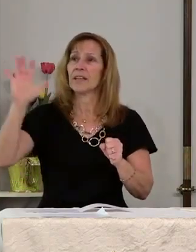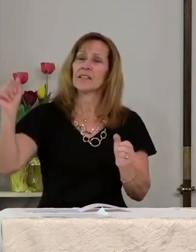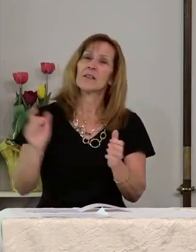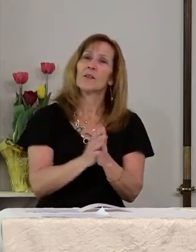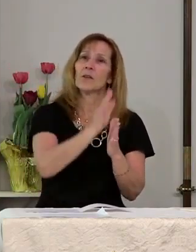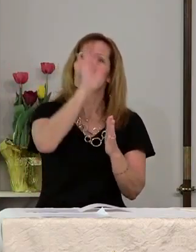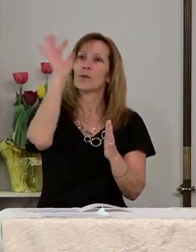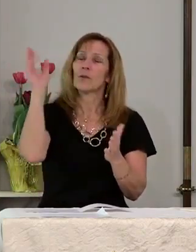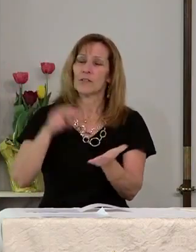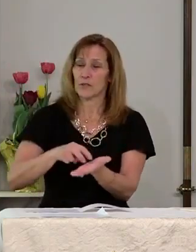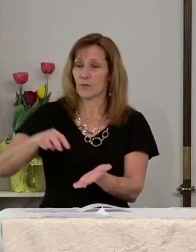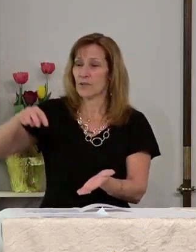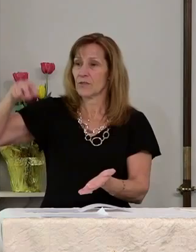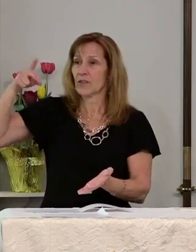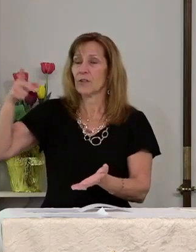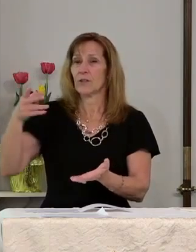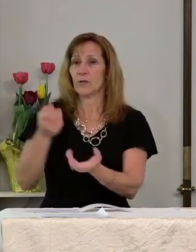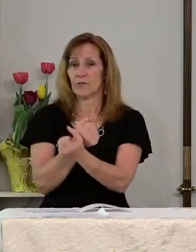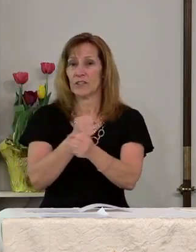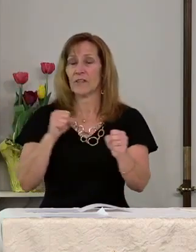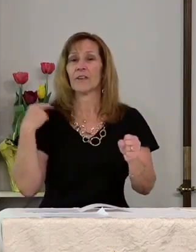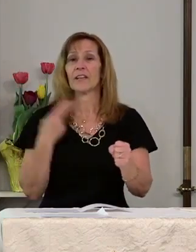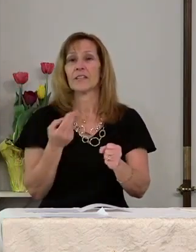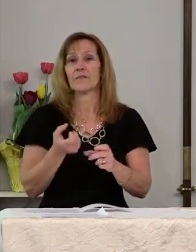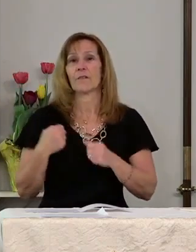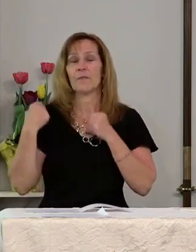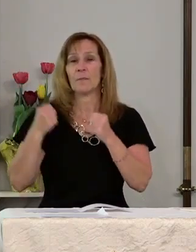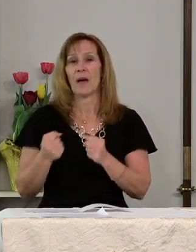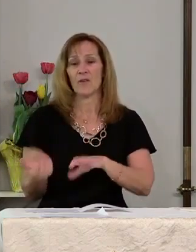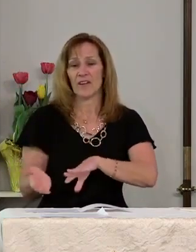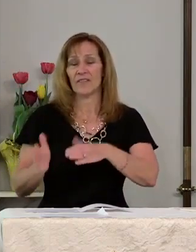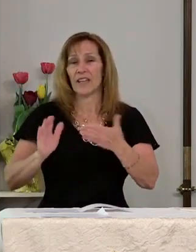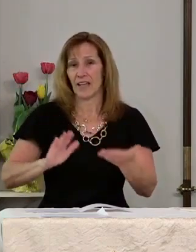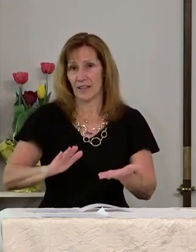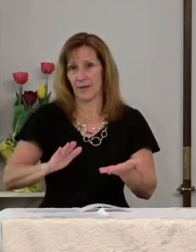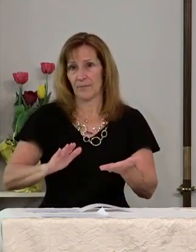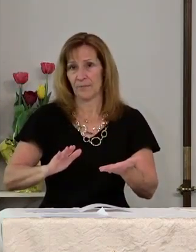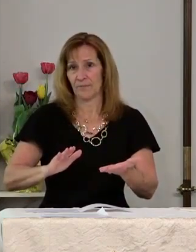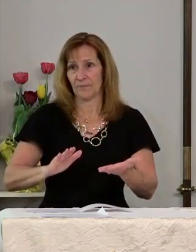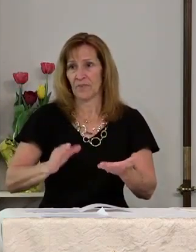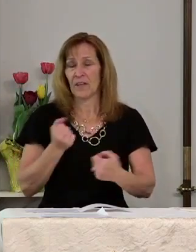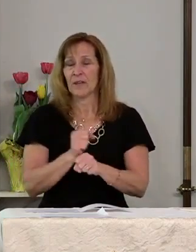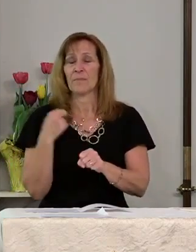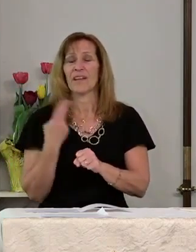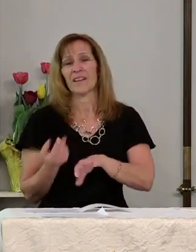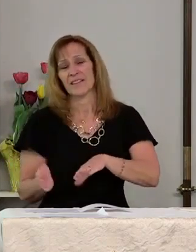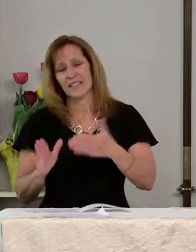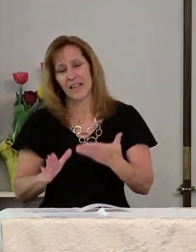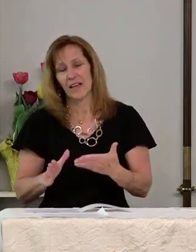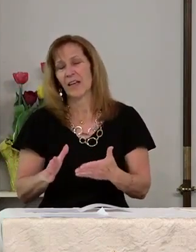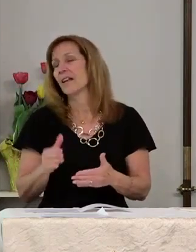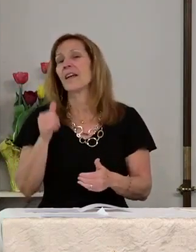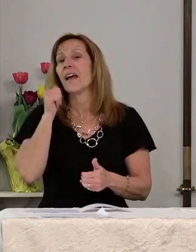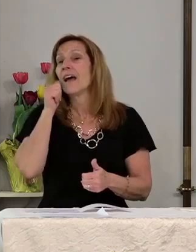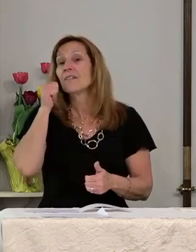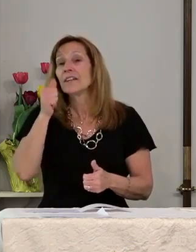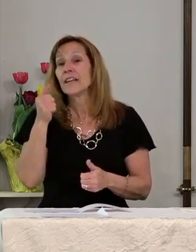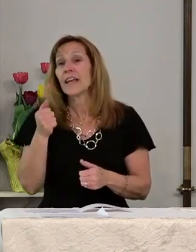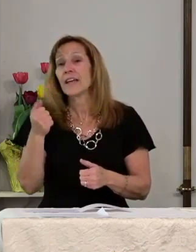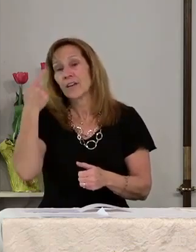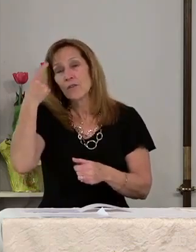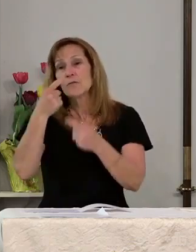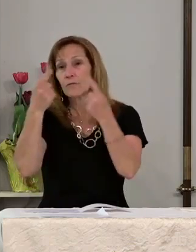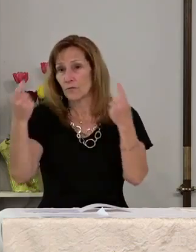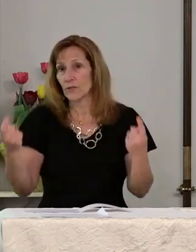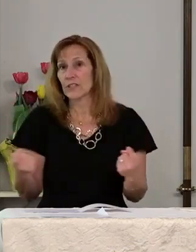glorious resurrection you delivered us from the power of death. Make us die every day to sin,